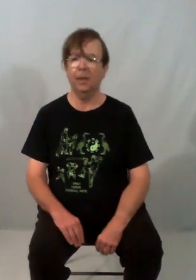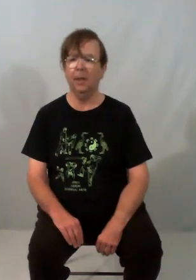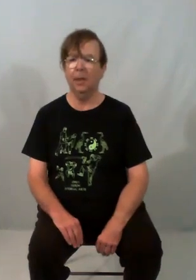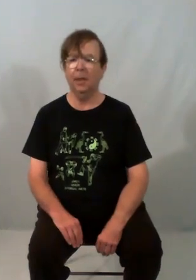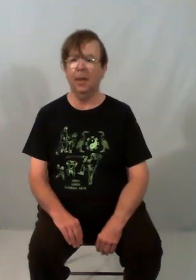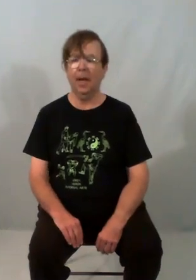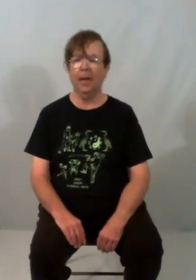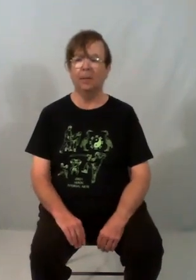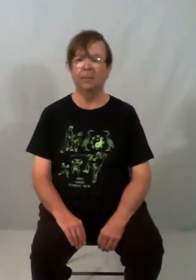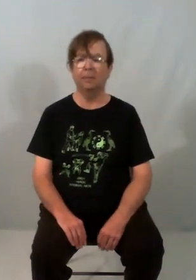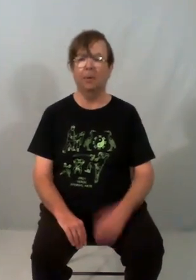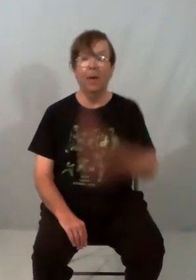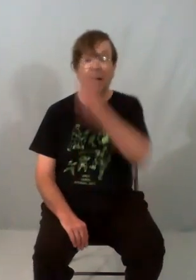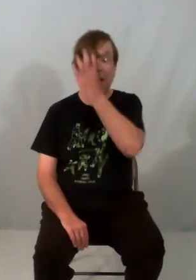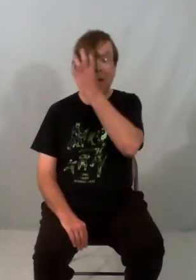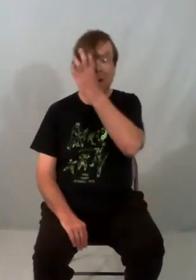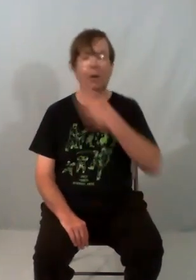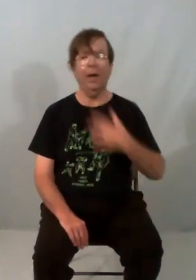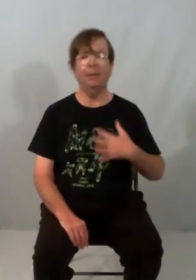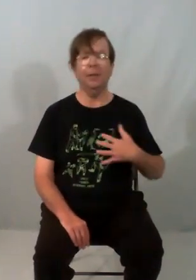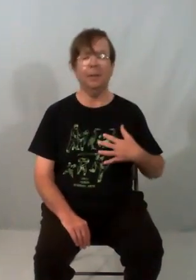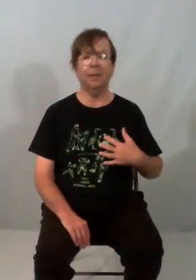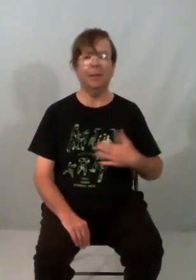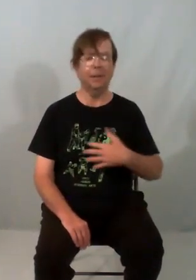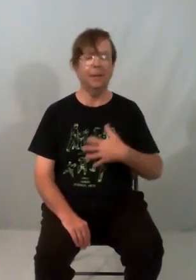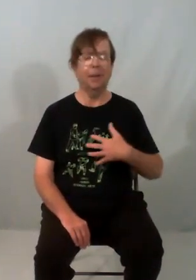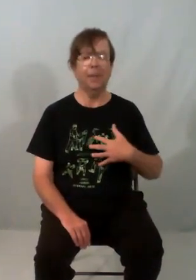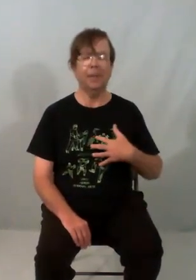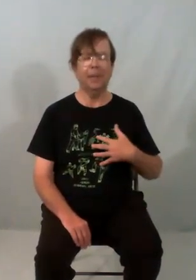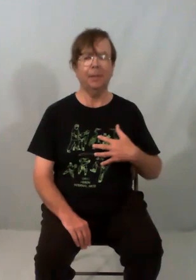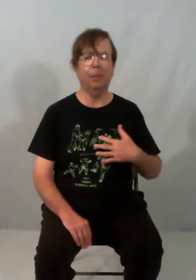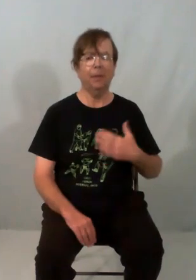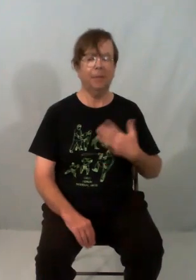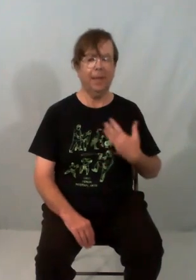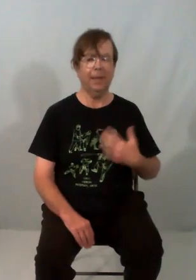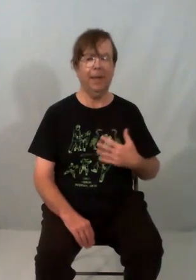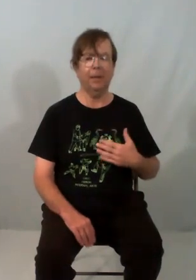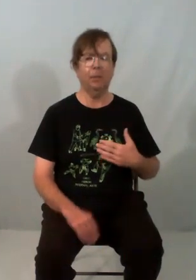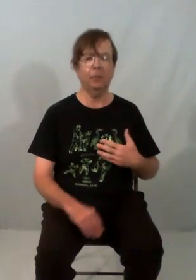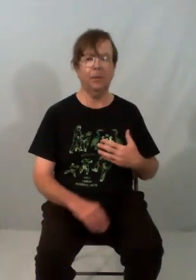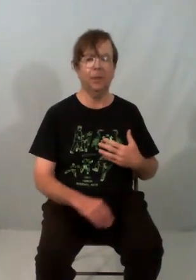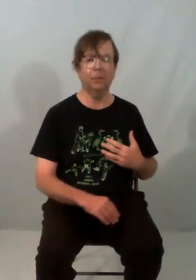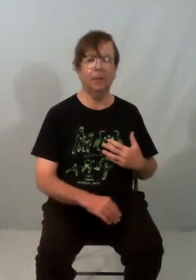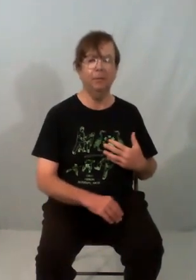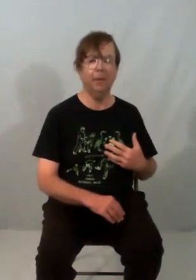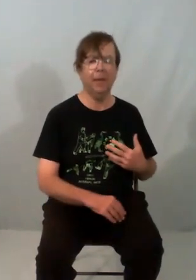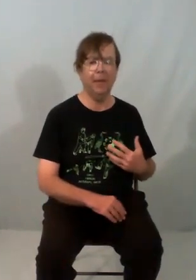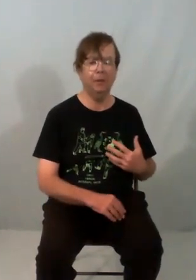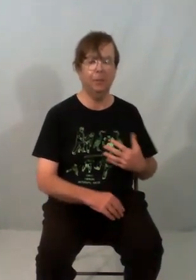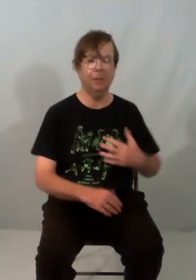and four. Although I haven't numbered it at this point, I've taken out the numbering system. Don't forget that little bit of a